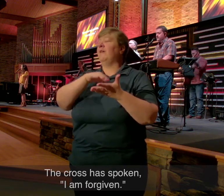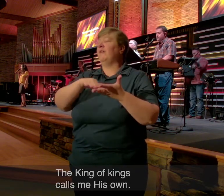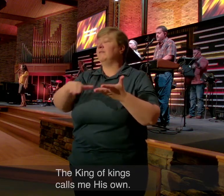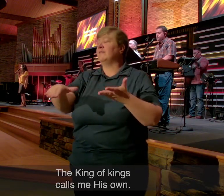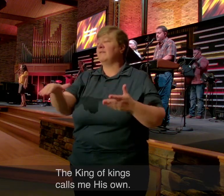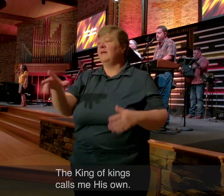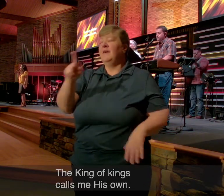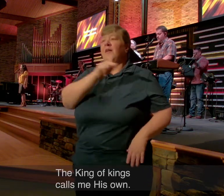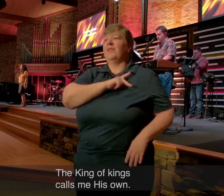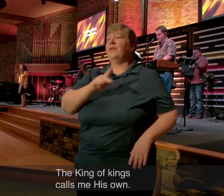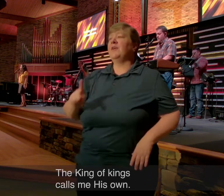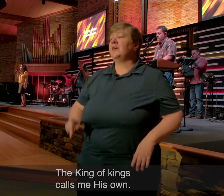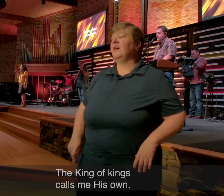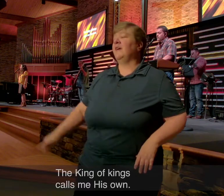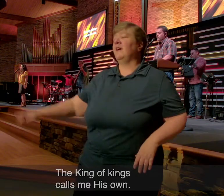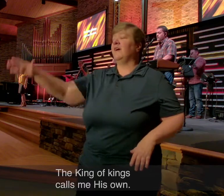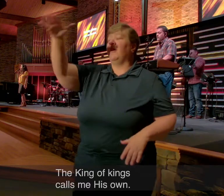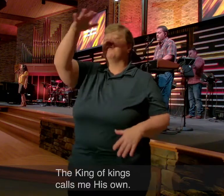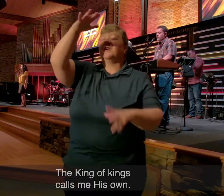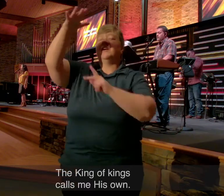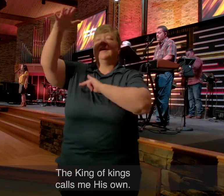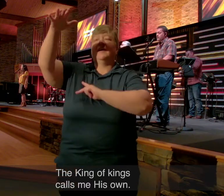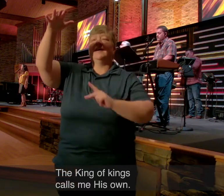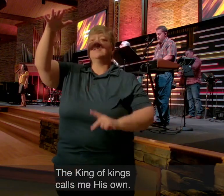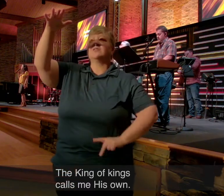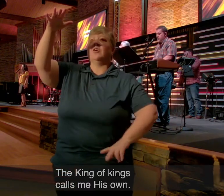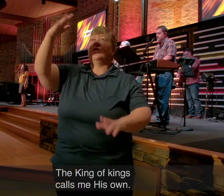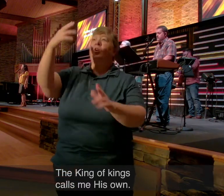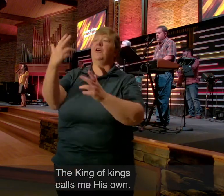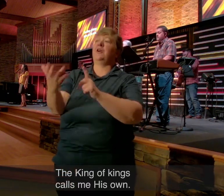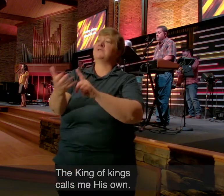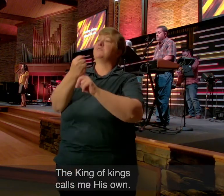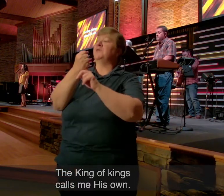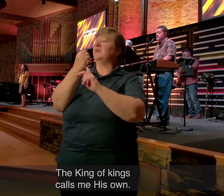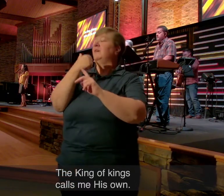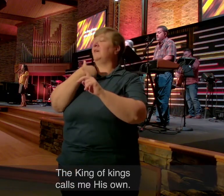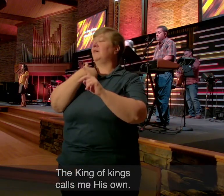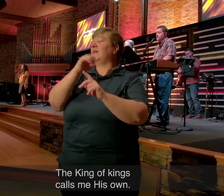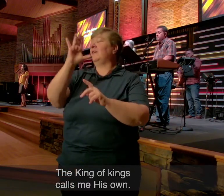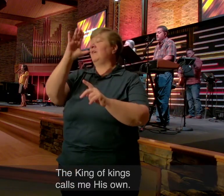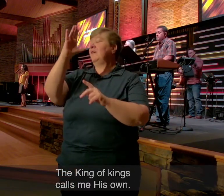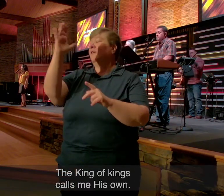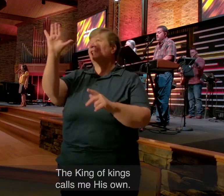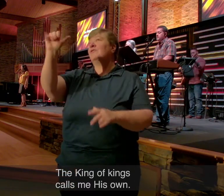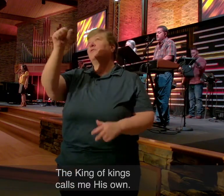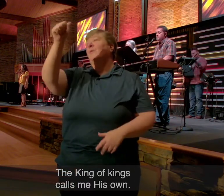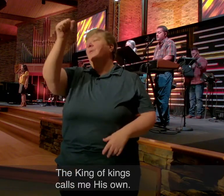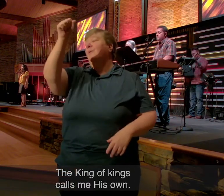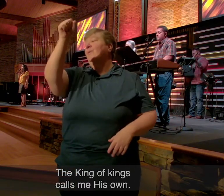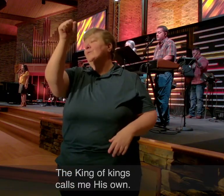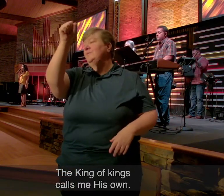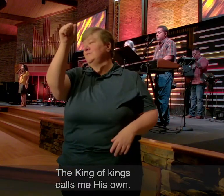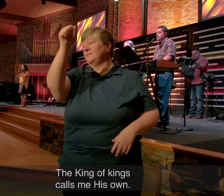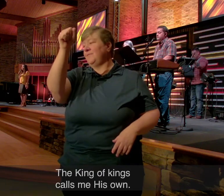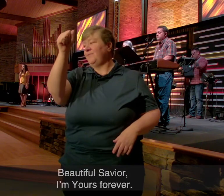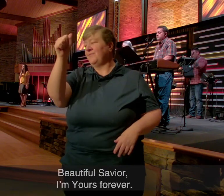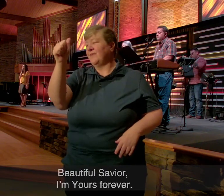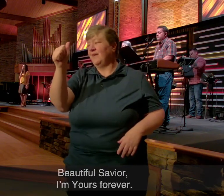The King Of Kings Calls Me His Own